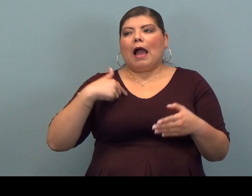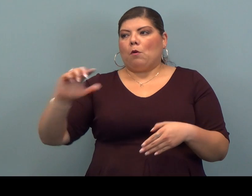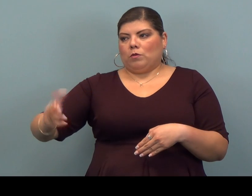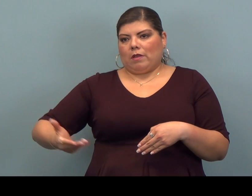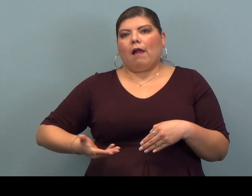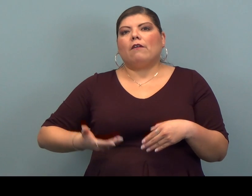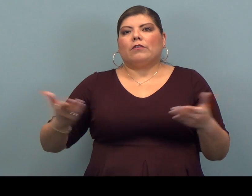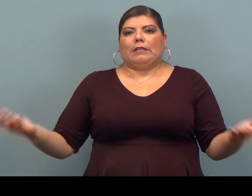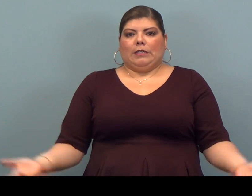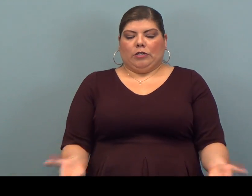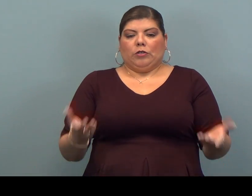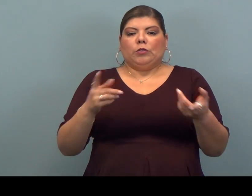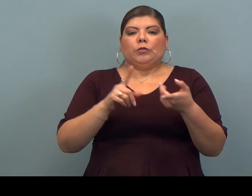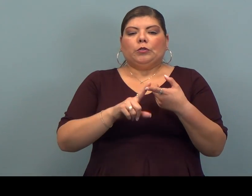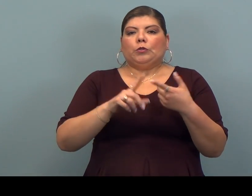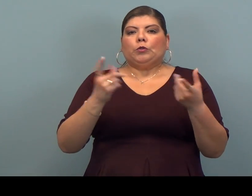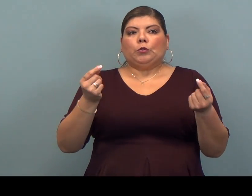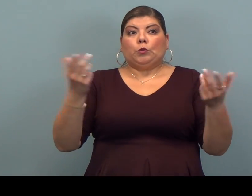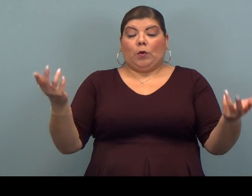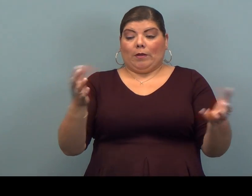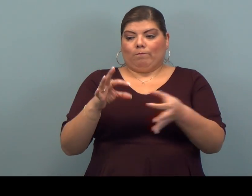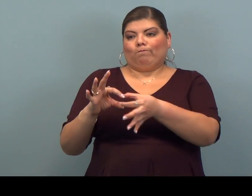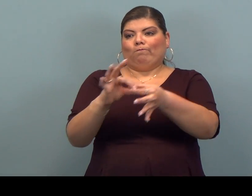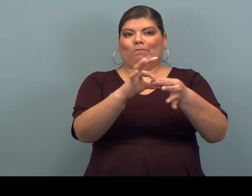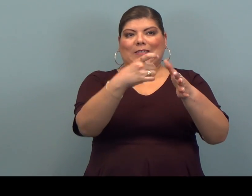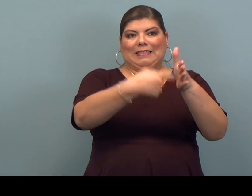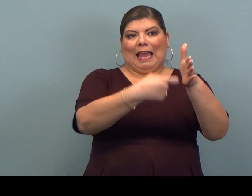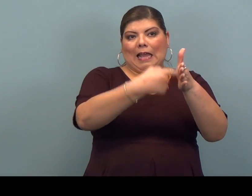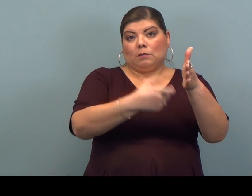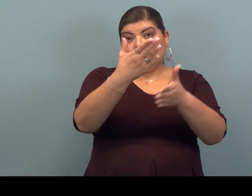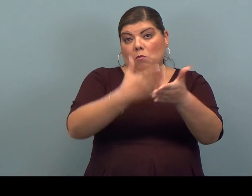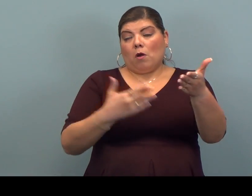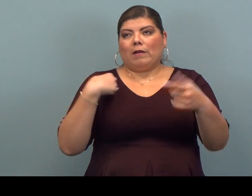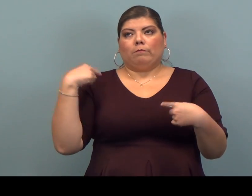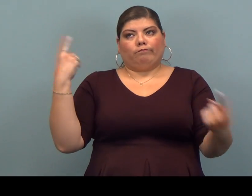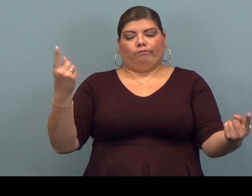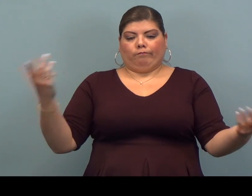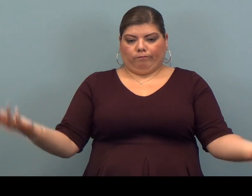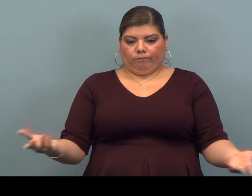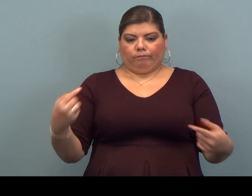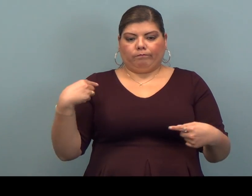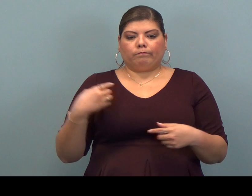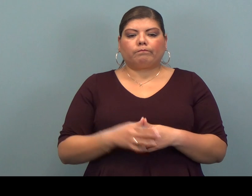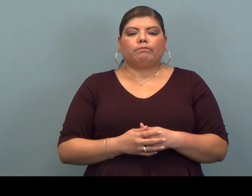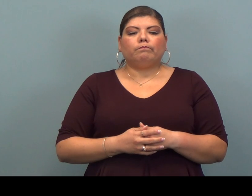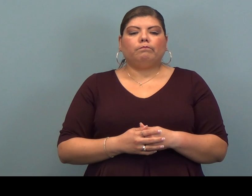was hired here to coordinate the tax site and I've been here ever since.